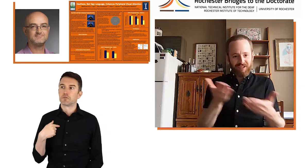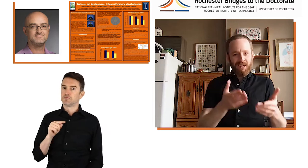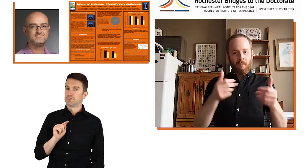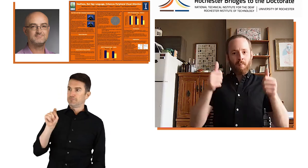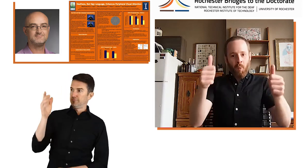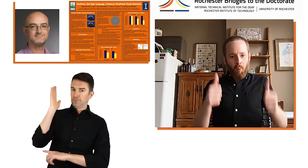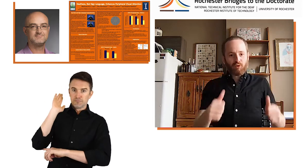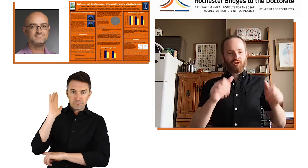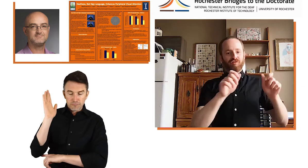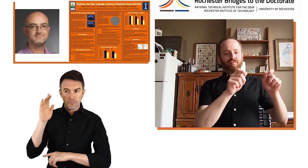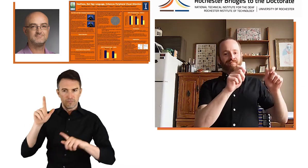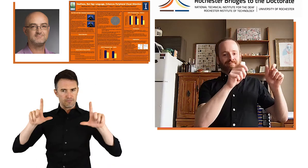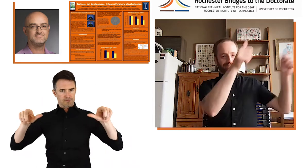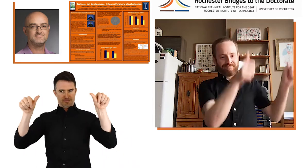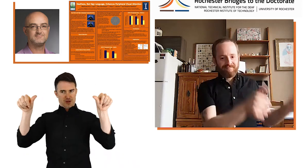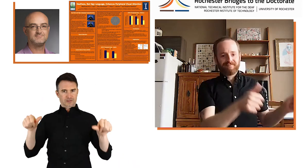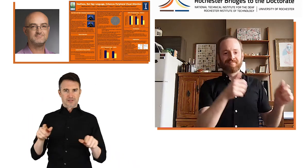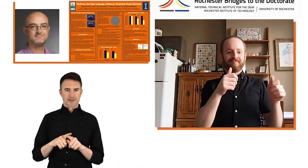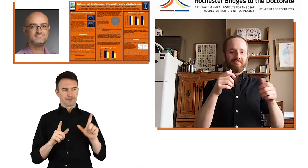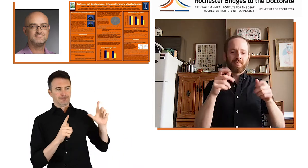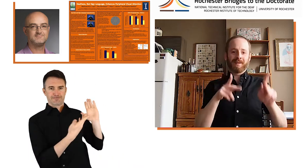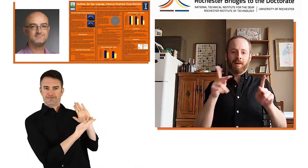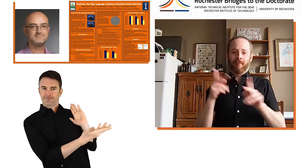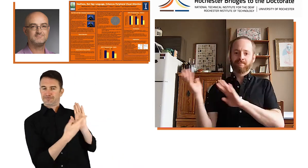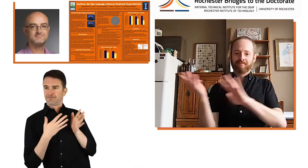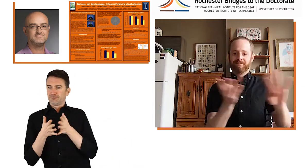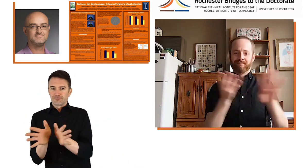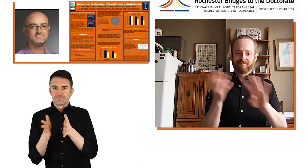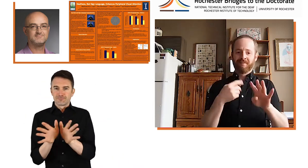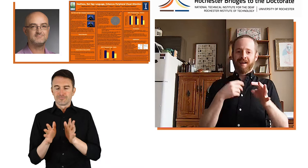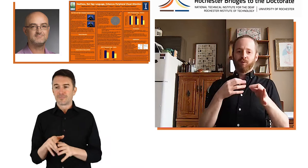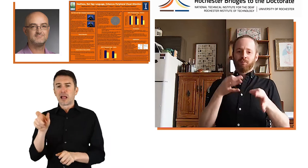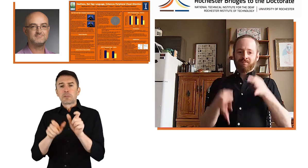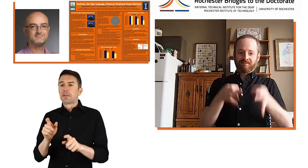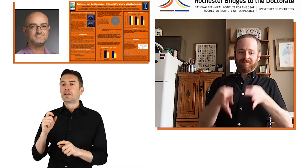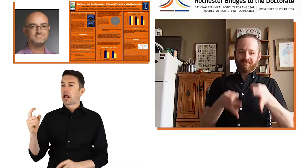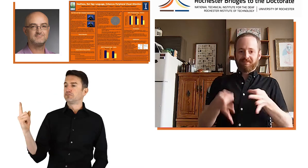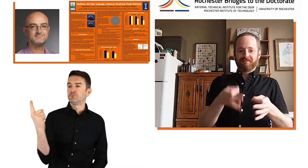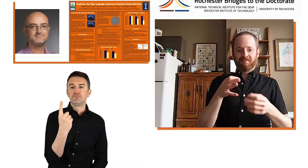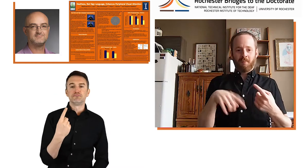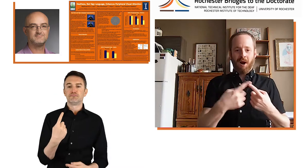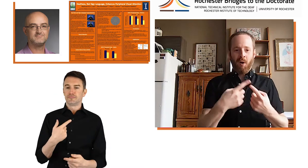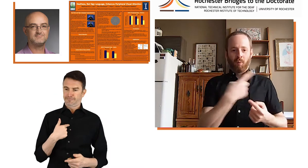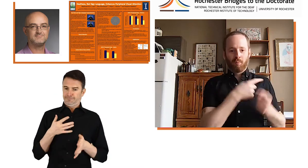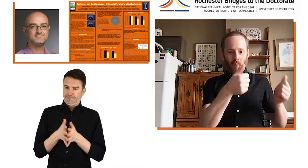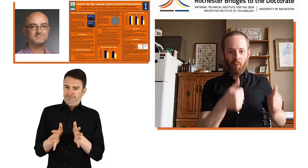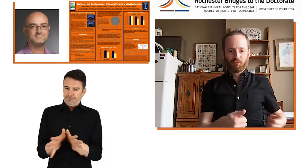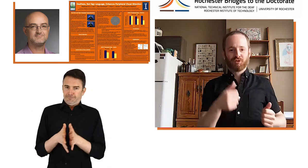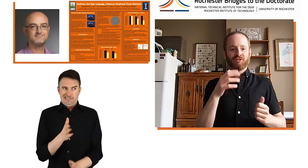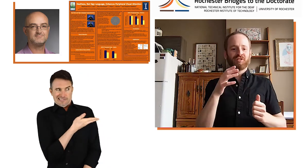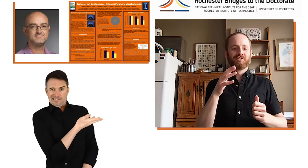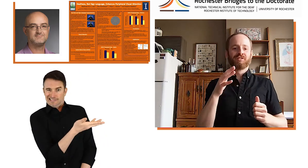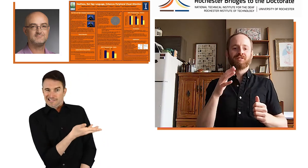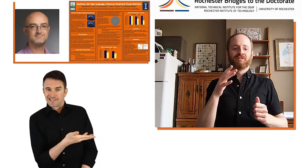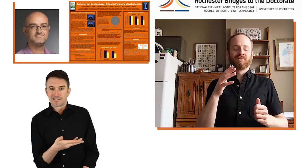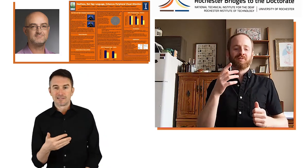brought this poster. I did a poster presentation. People came by, had to explain about our research,